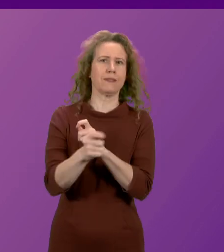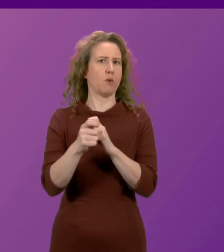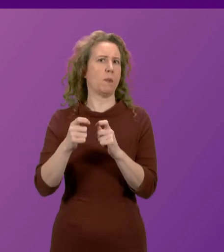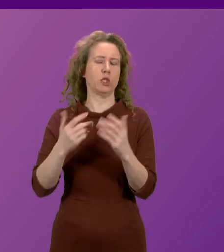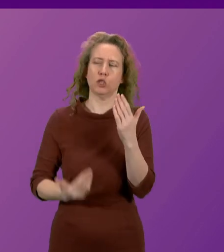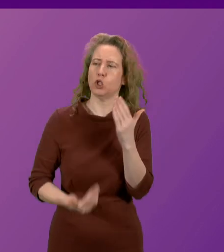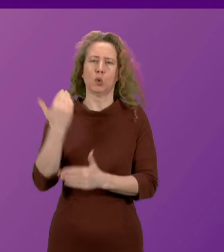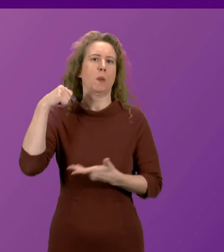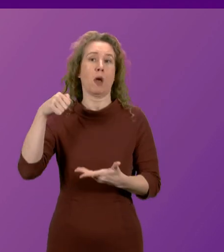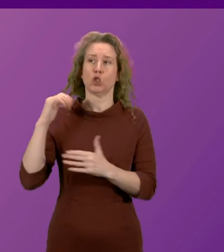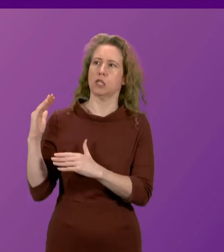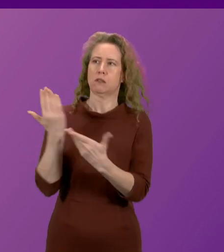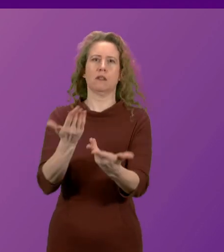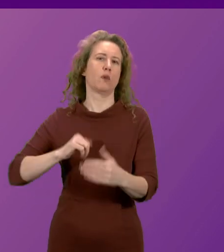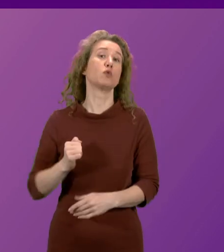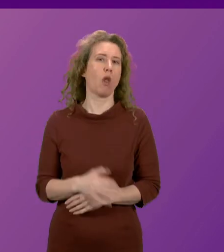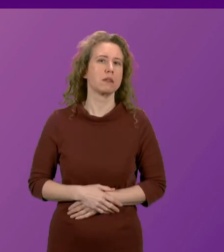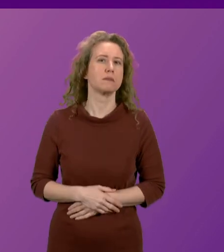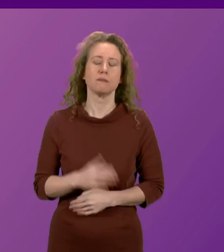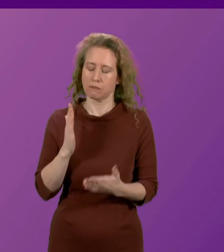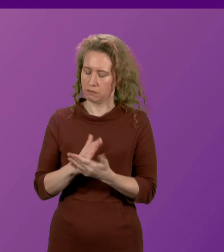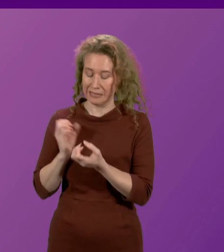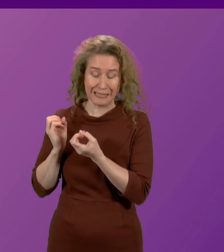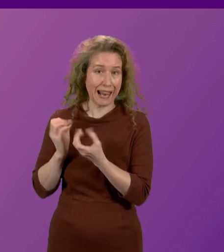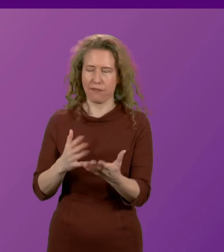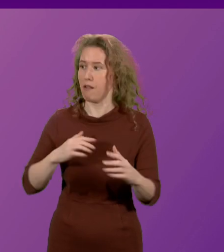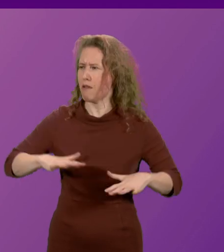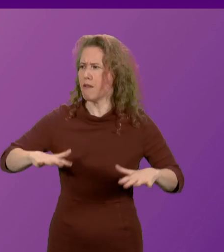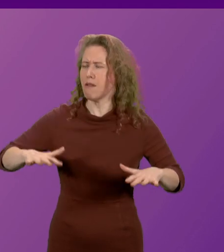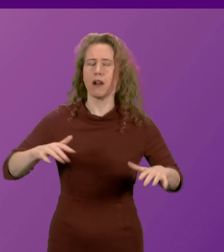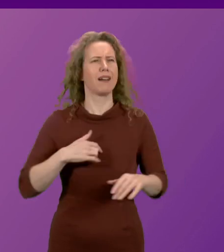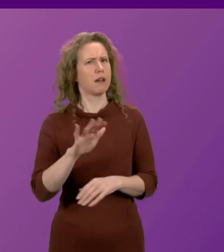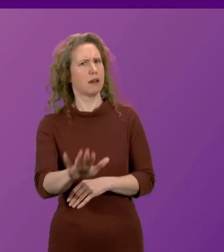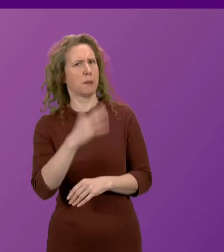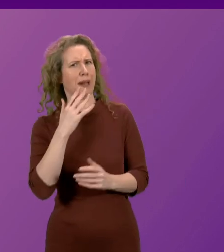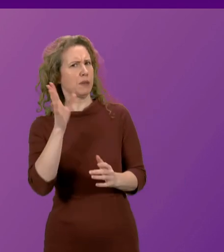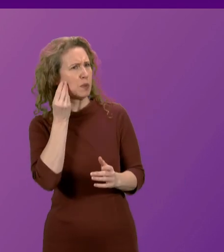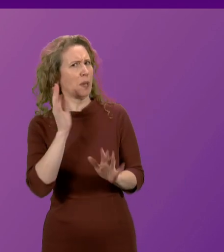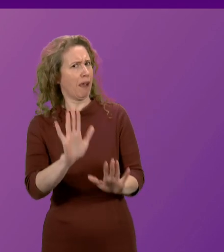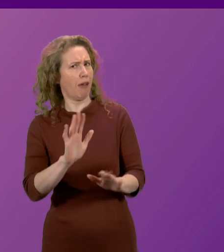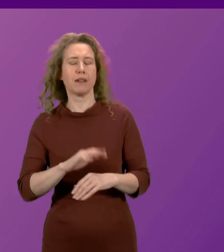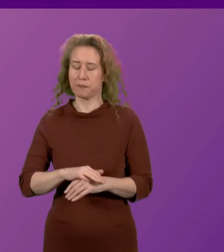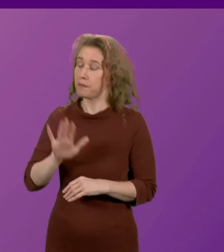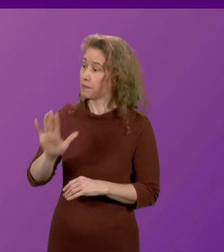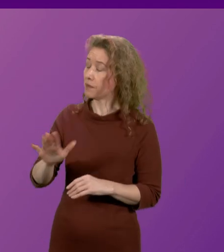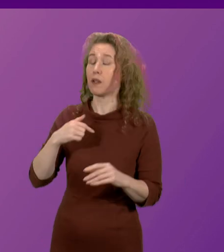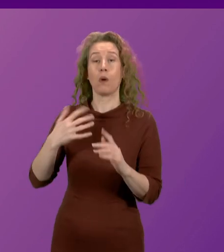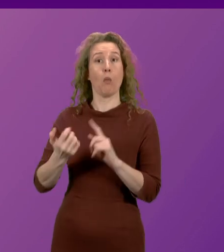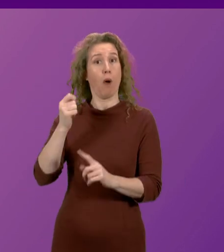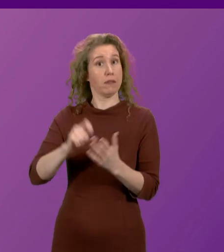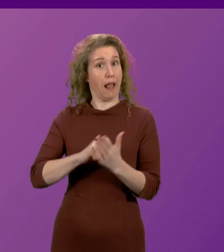-changing budget for Scotland. It delivers. Let us hear Mr. Sarwar. the election.